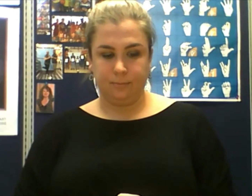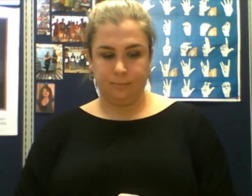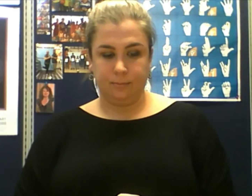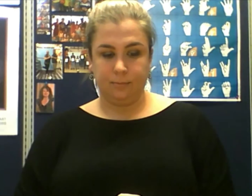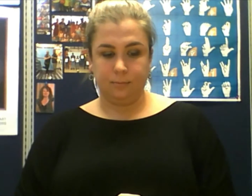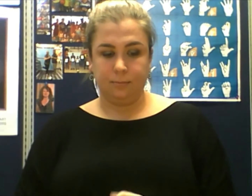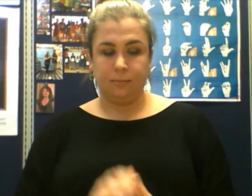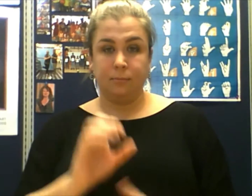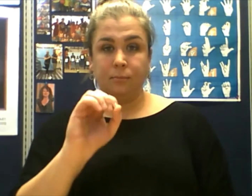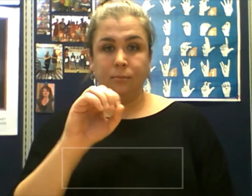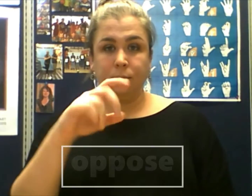Occasional.